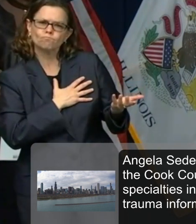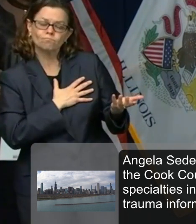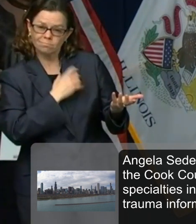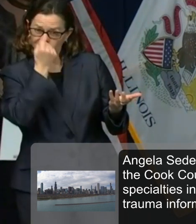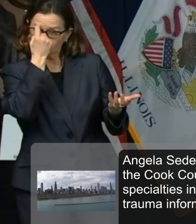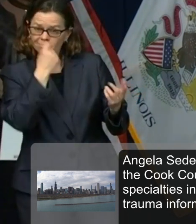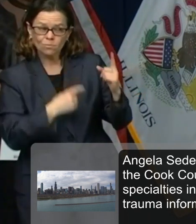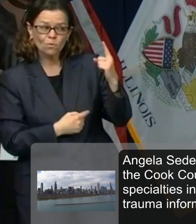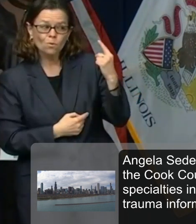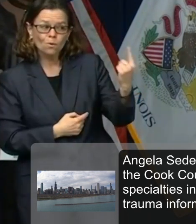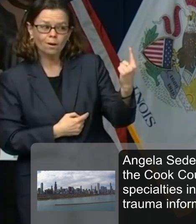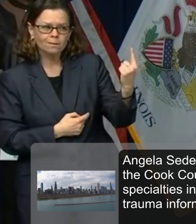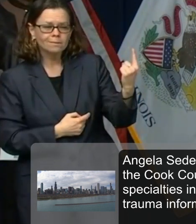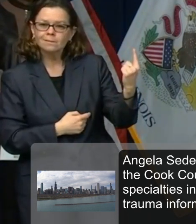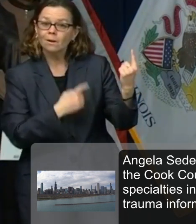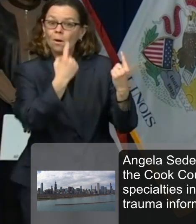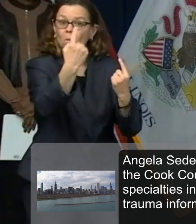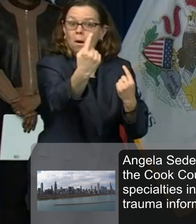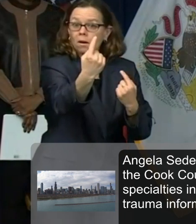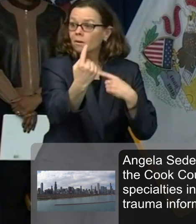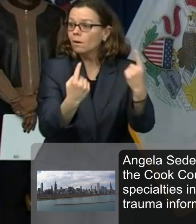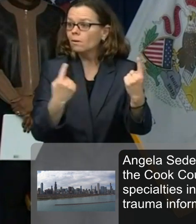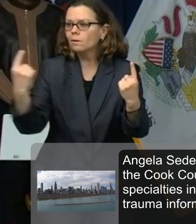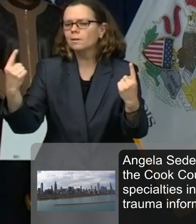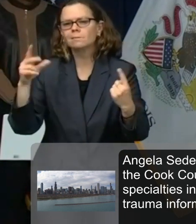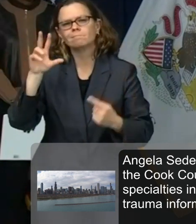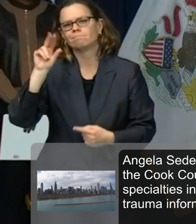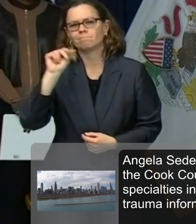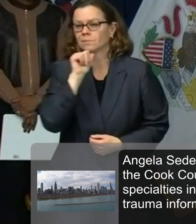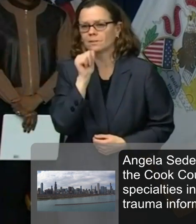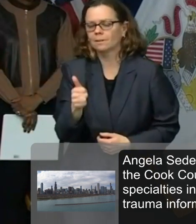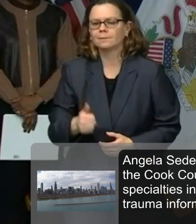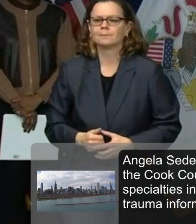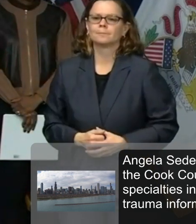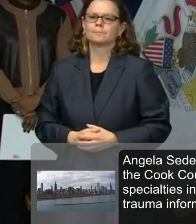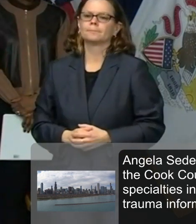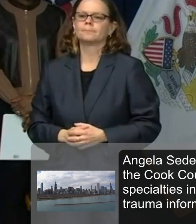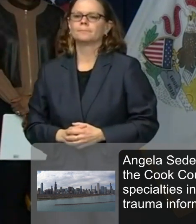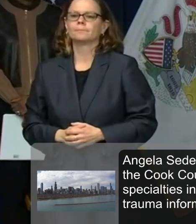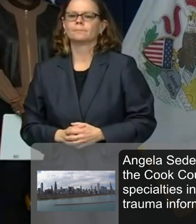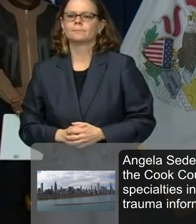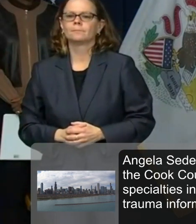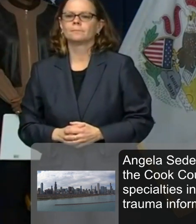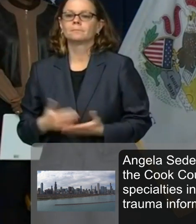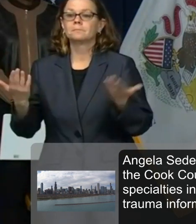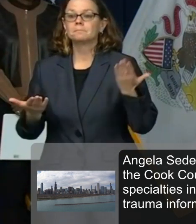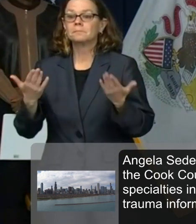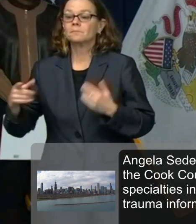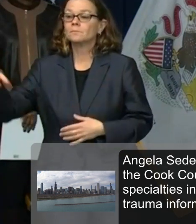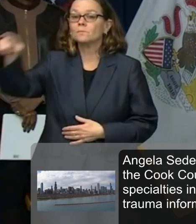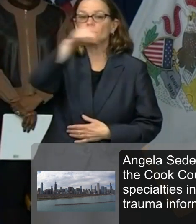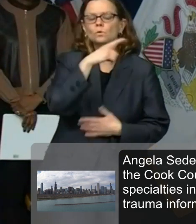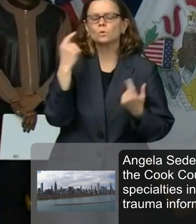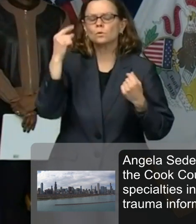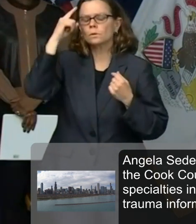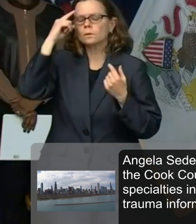deep breathing relaxation meditation and activities that restore your peace of mind